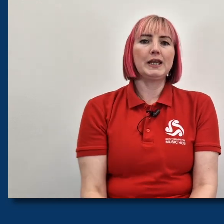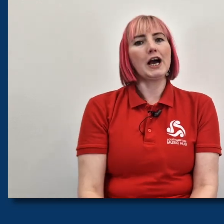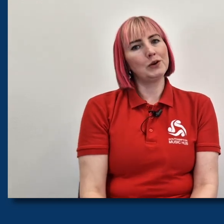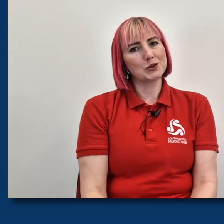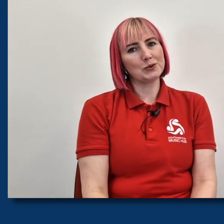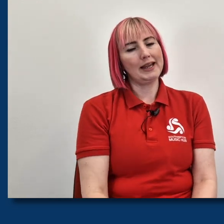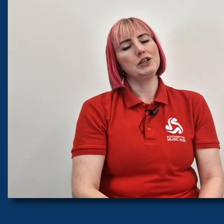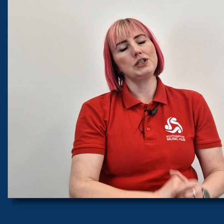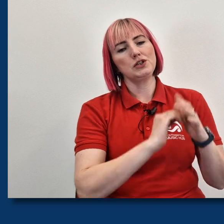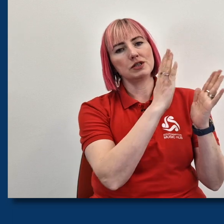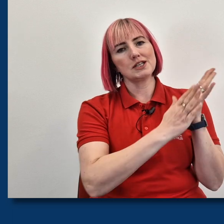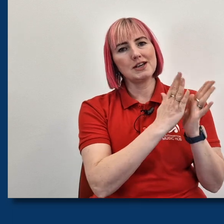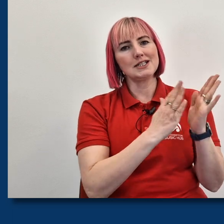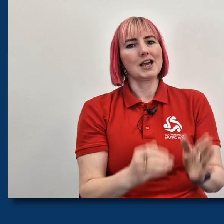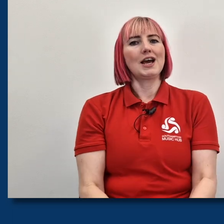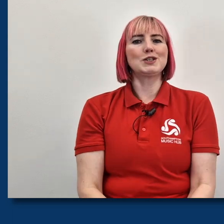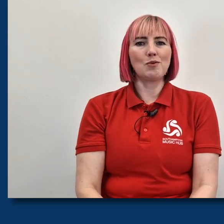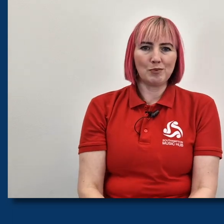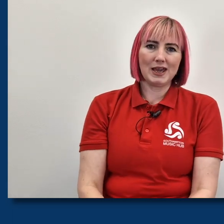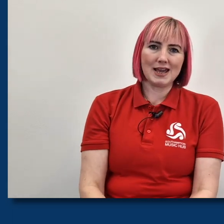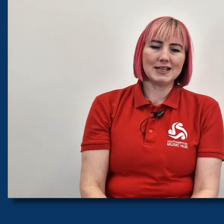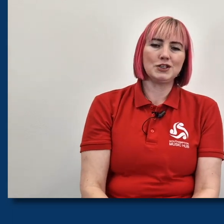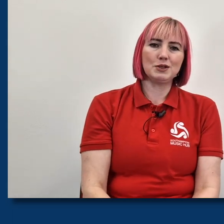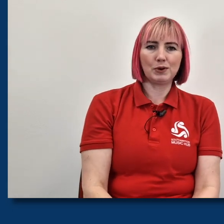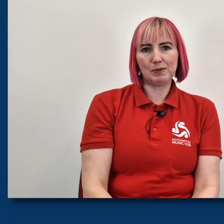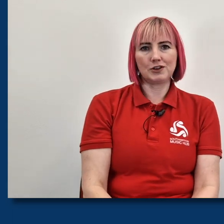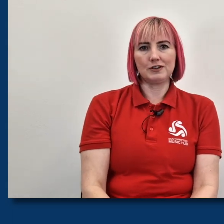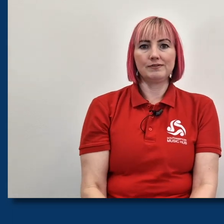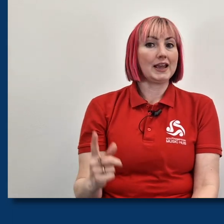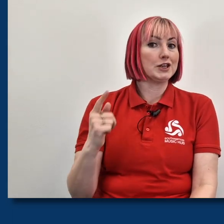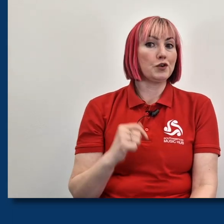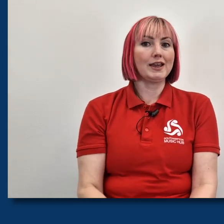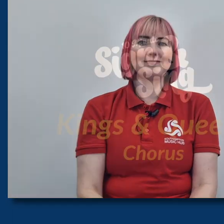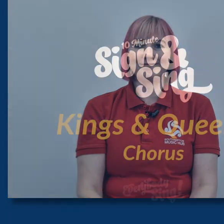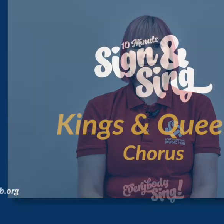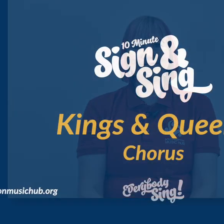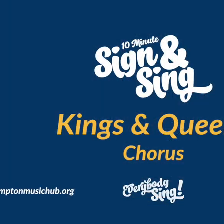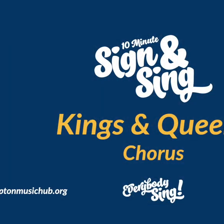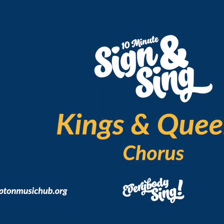Kelly will be along shortly to teach you the signs and Tom will be here to do the body percussion. Enjoy!